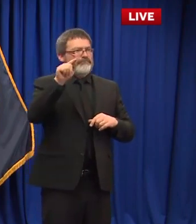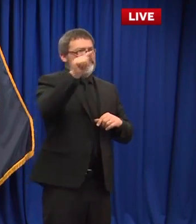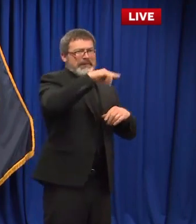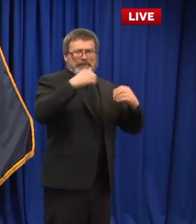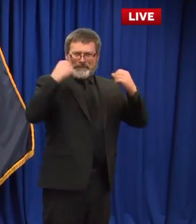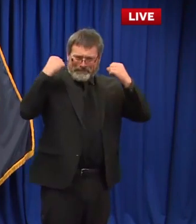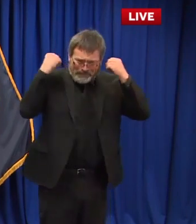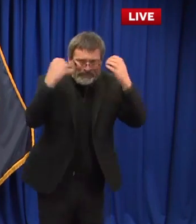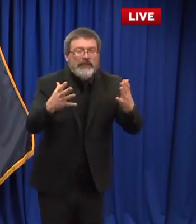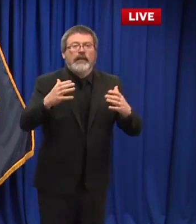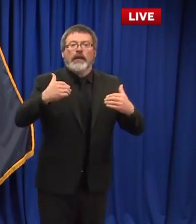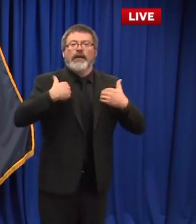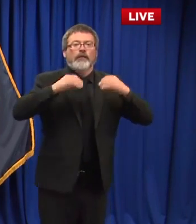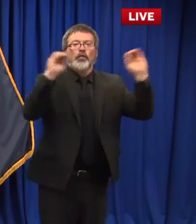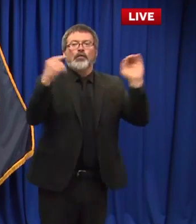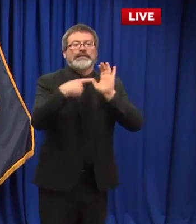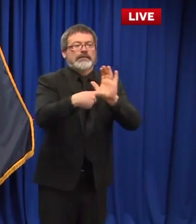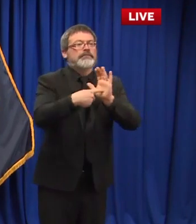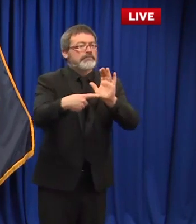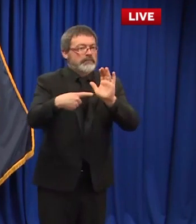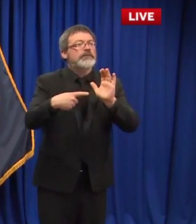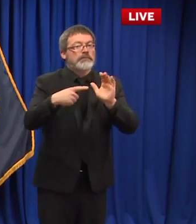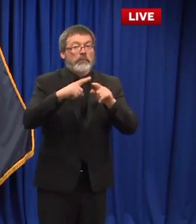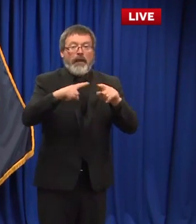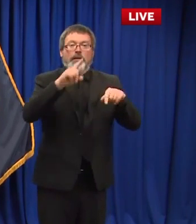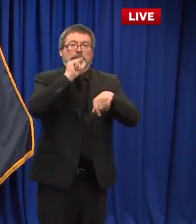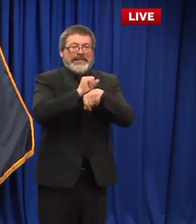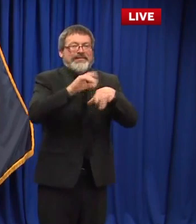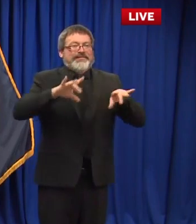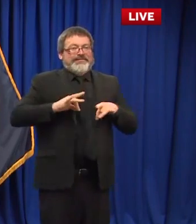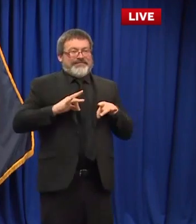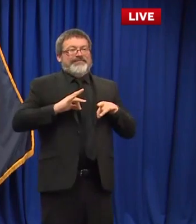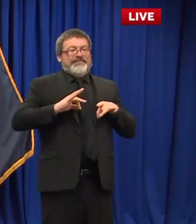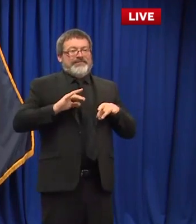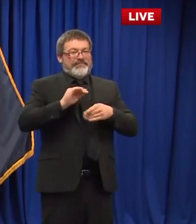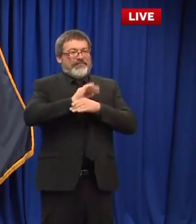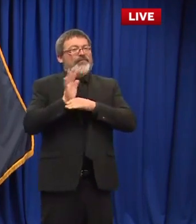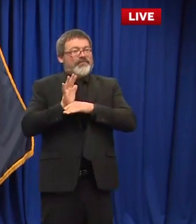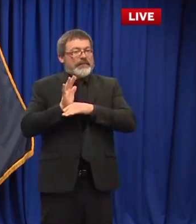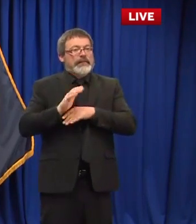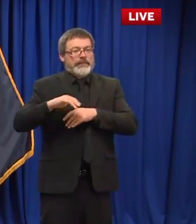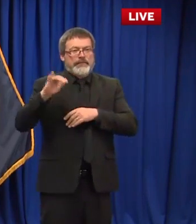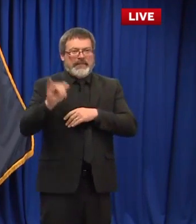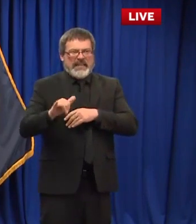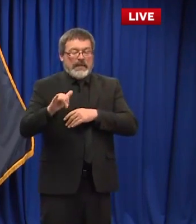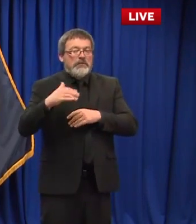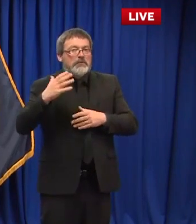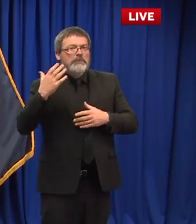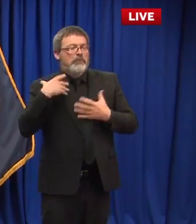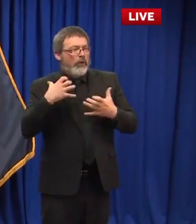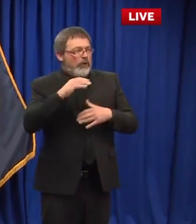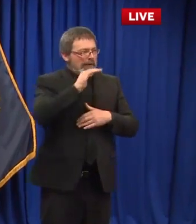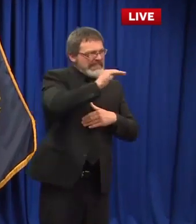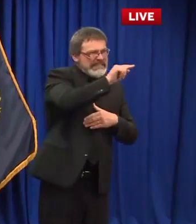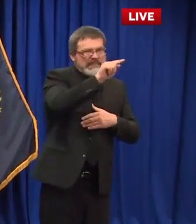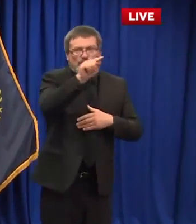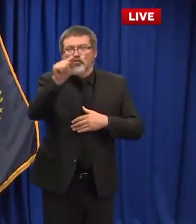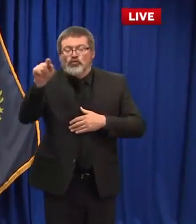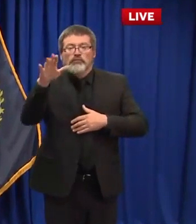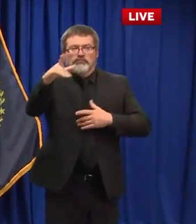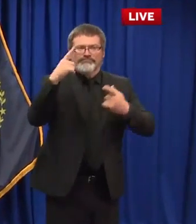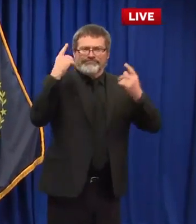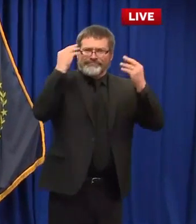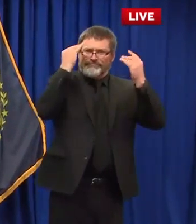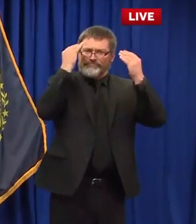make sure folks know that those doors are open. If you have any sense or curiosity, even if you want to know whether you may have COVID or not, it